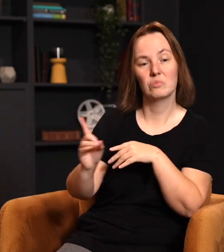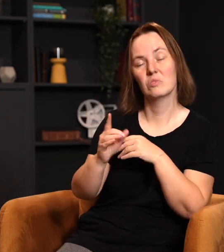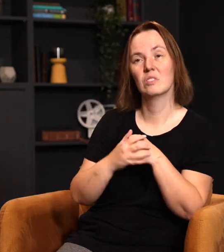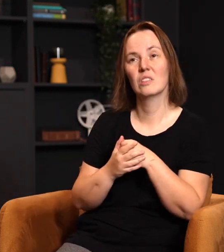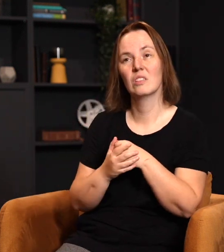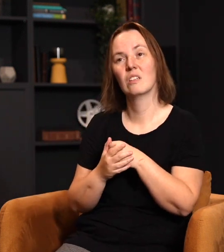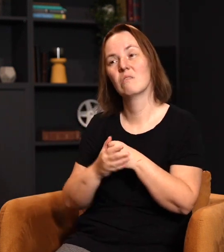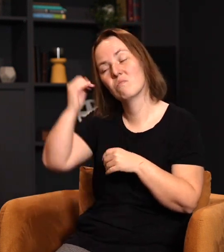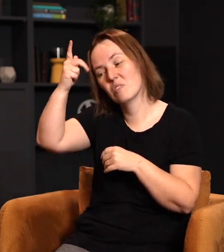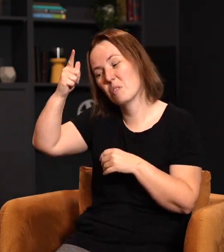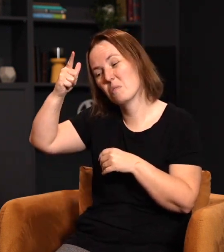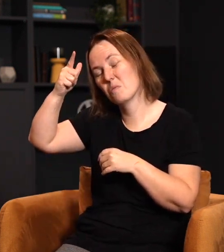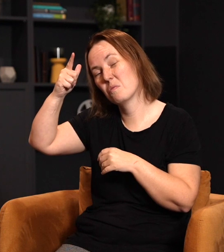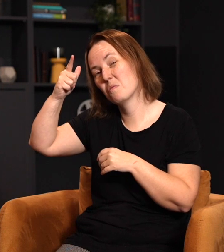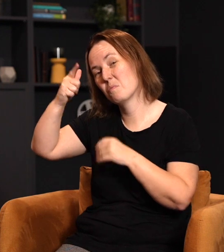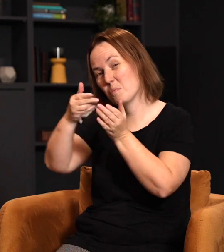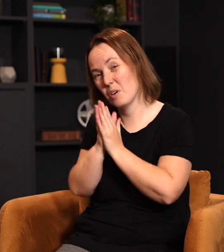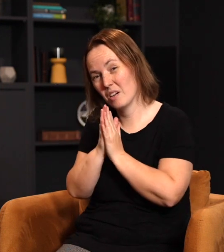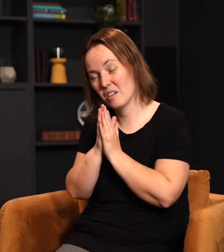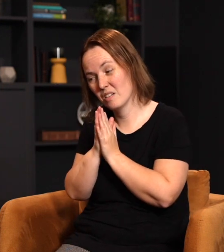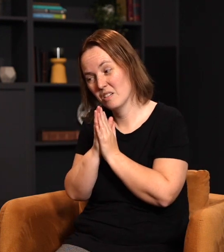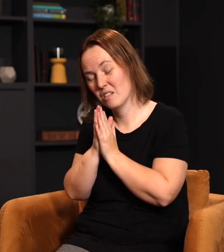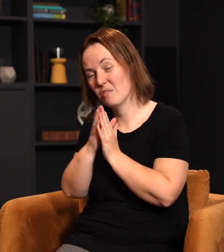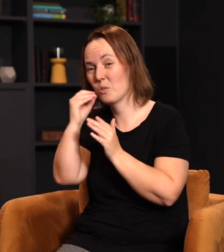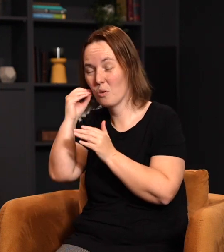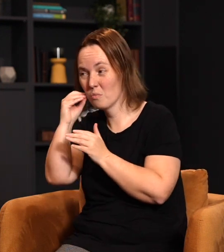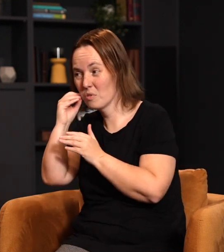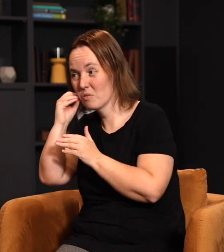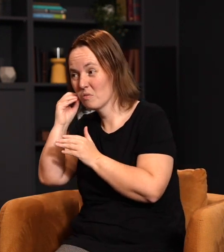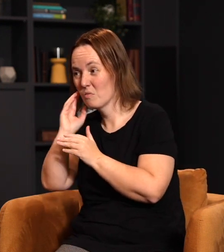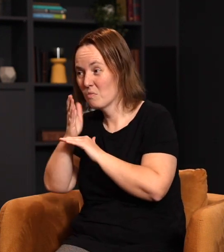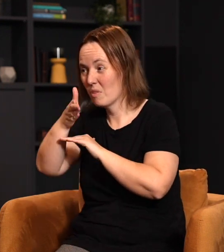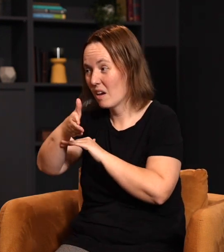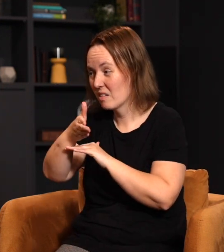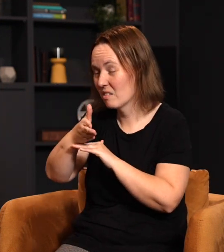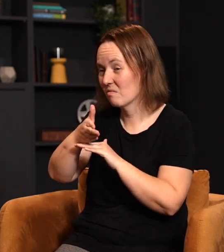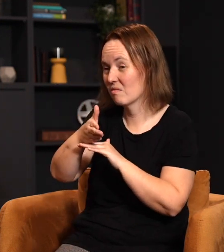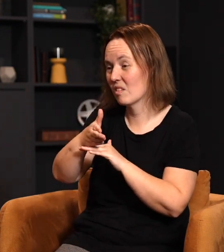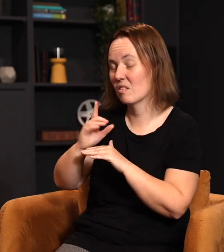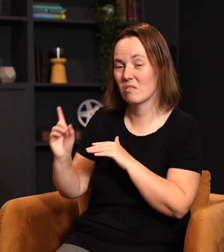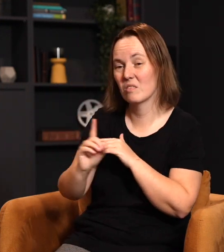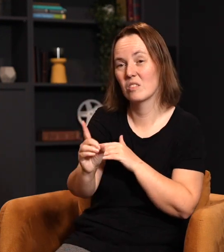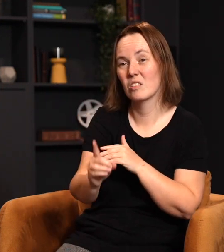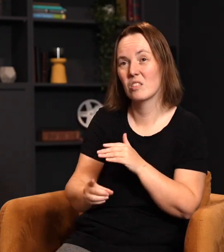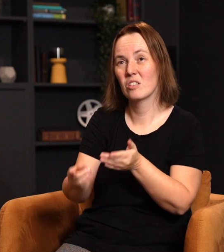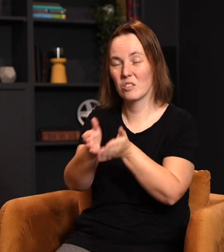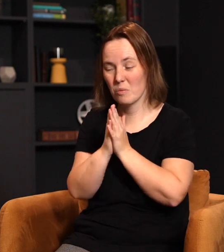Have you ever considered when you go for a walk to pray for the homes along the way? Just to maybe ask God for a burden? Just pray a